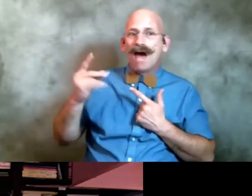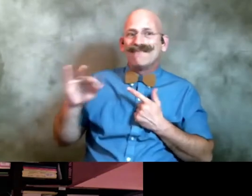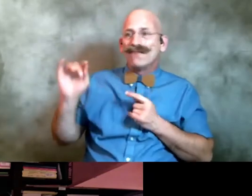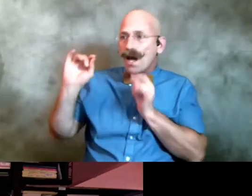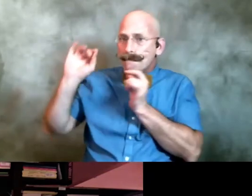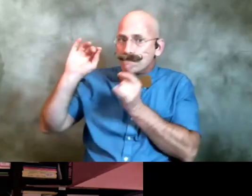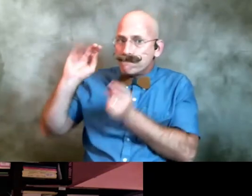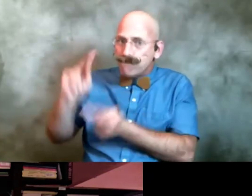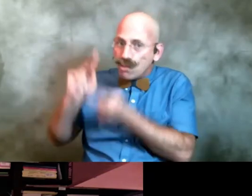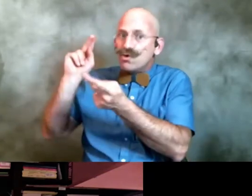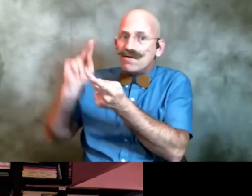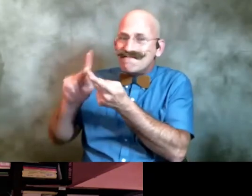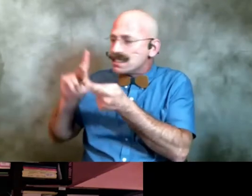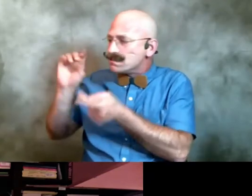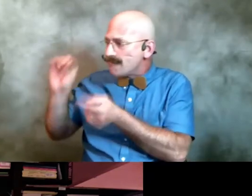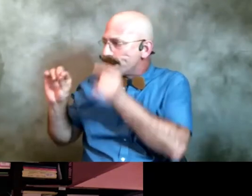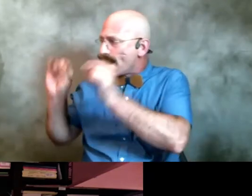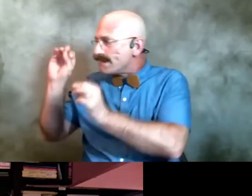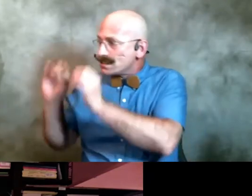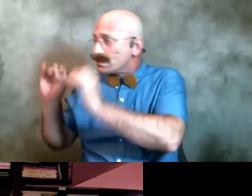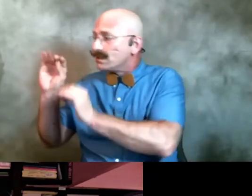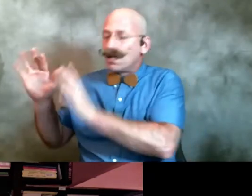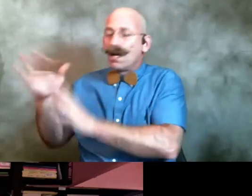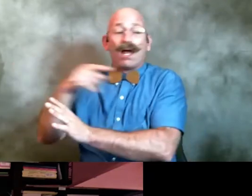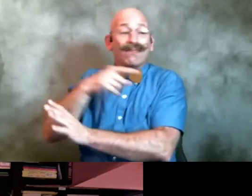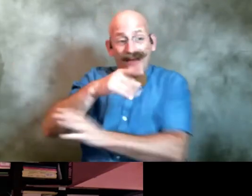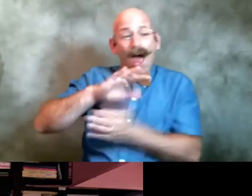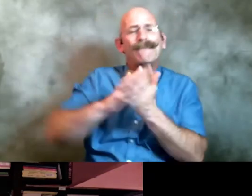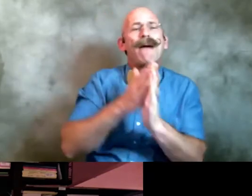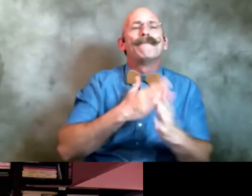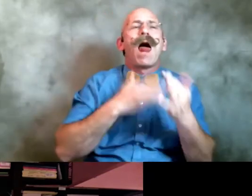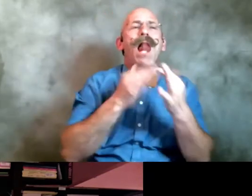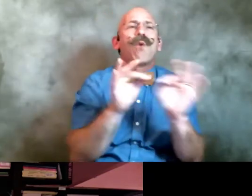became my language of creativity